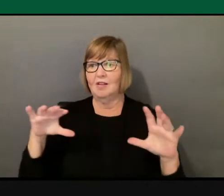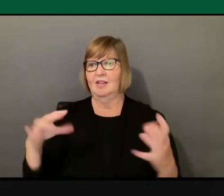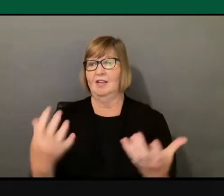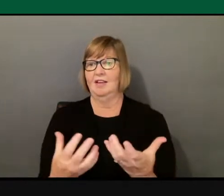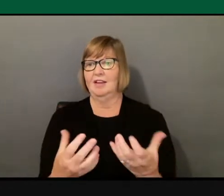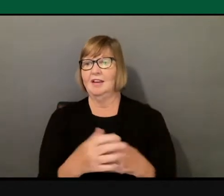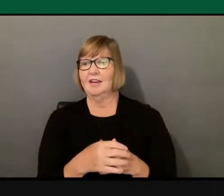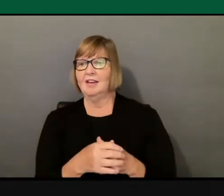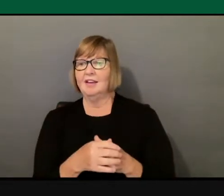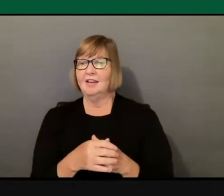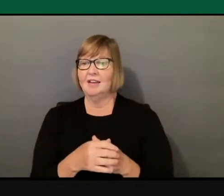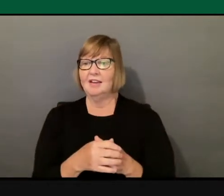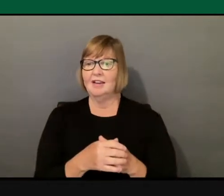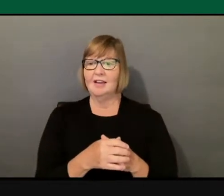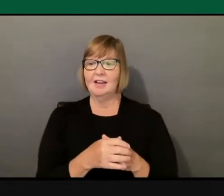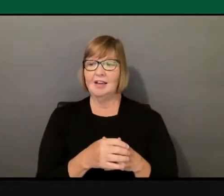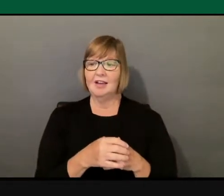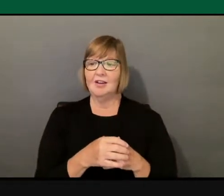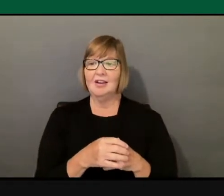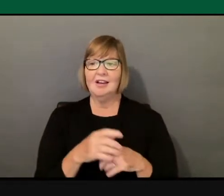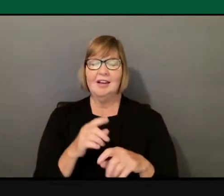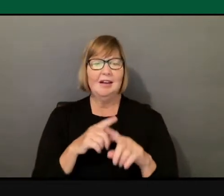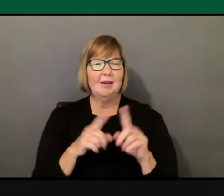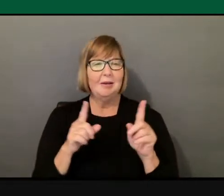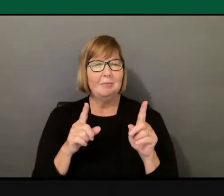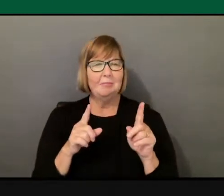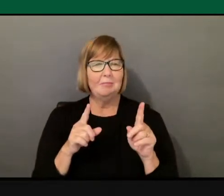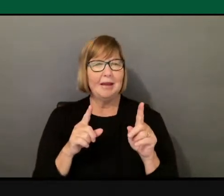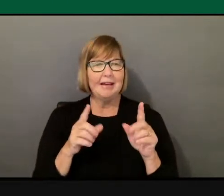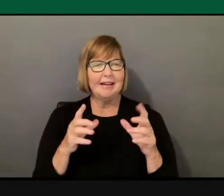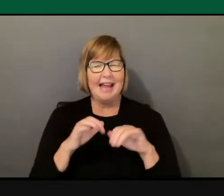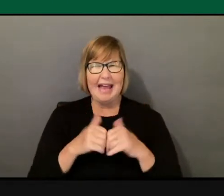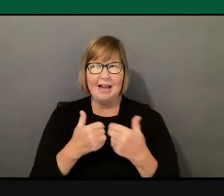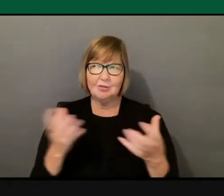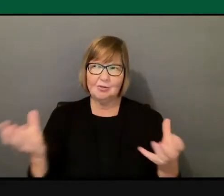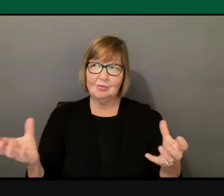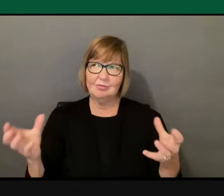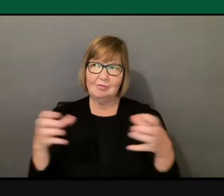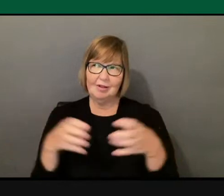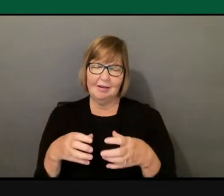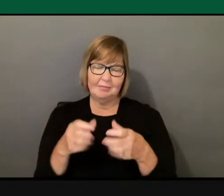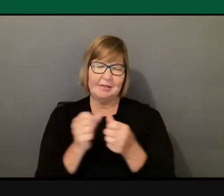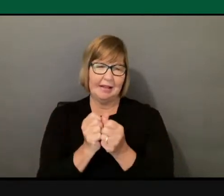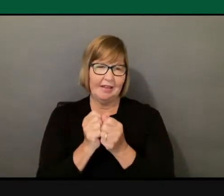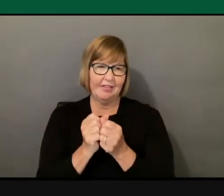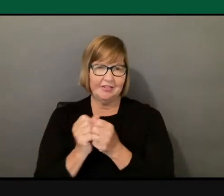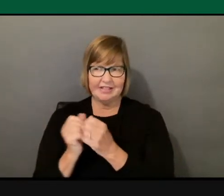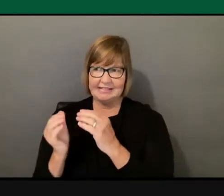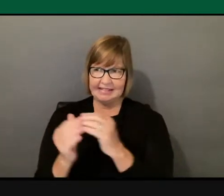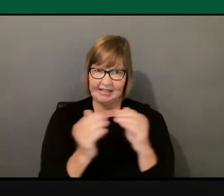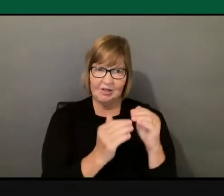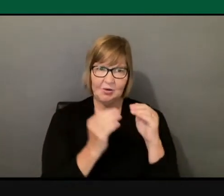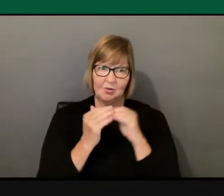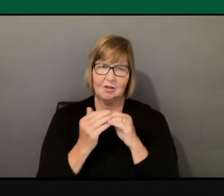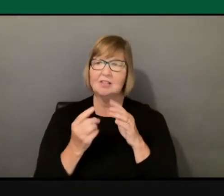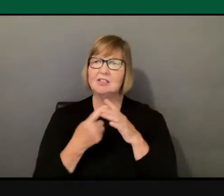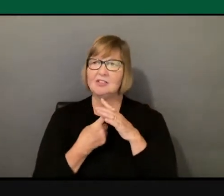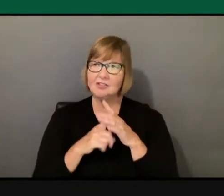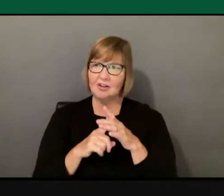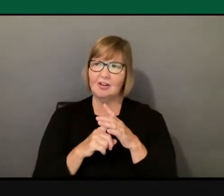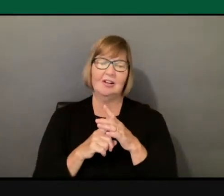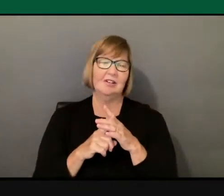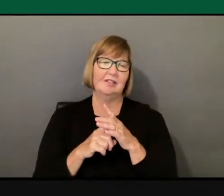Then to learn how to come together as equals and have those conversations. And they have to be